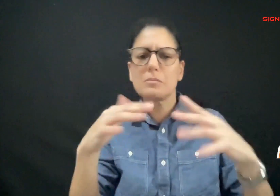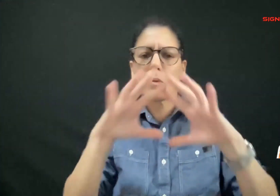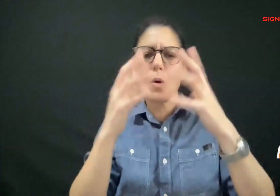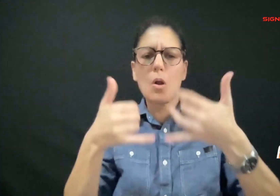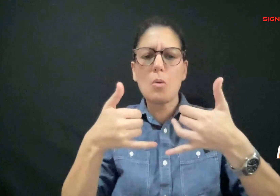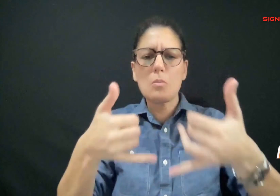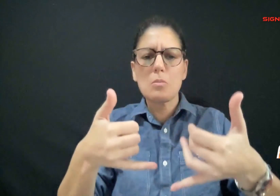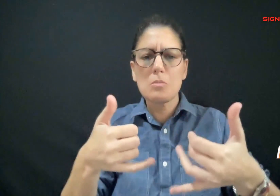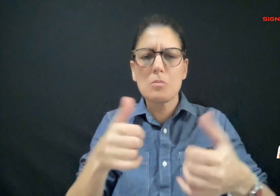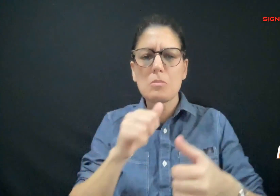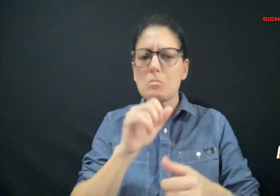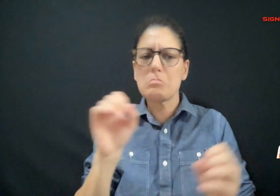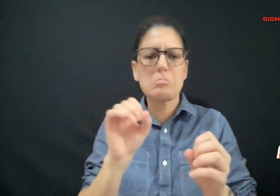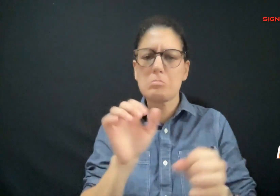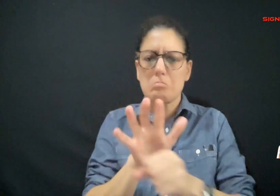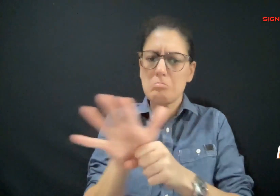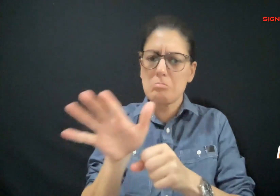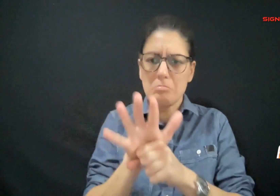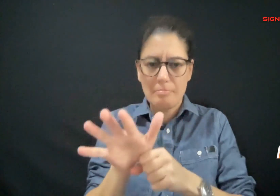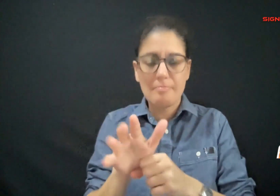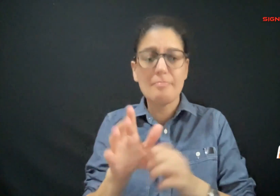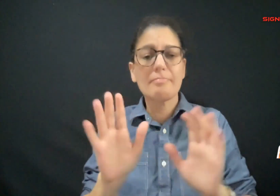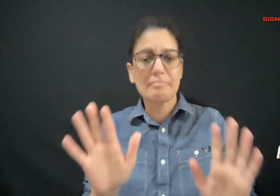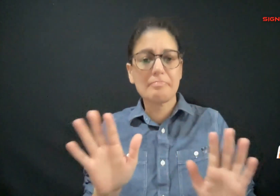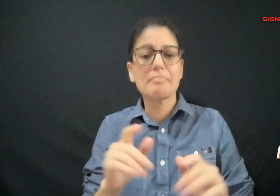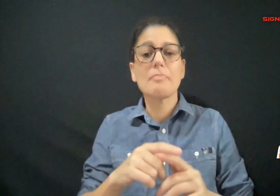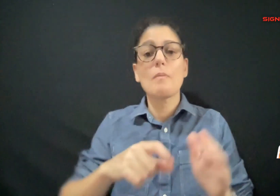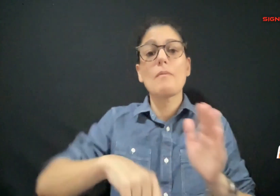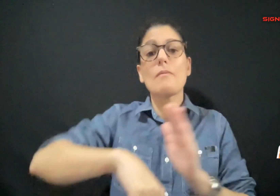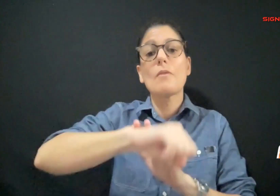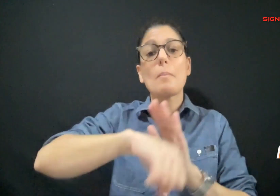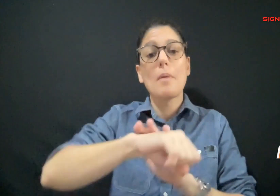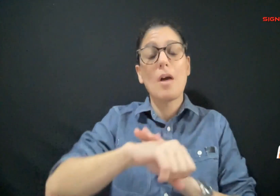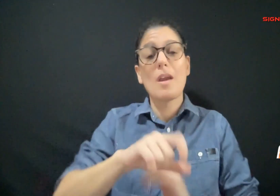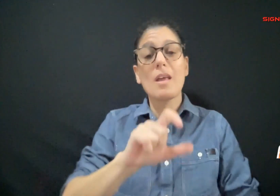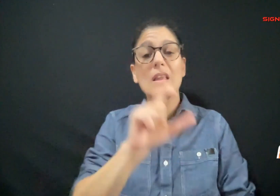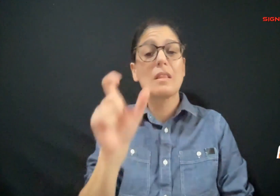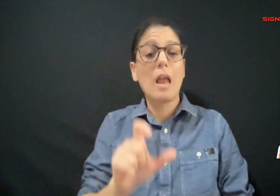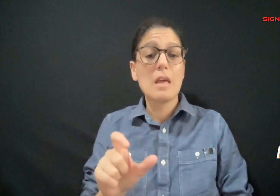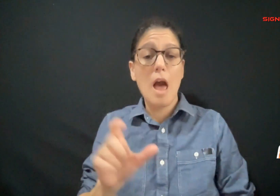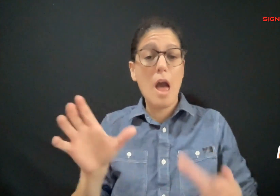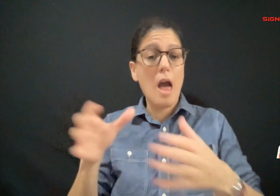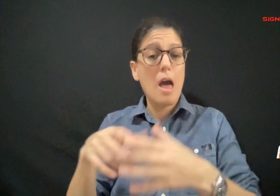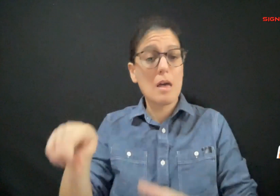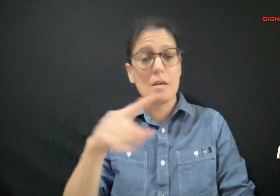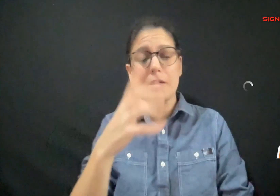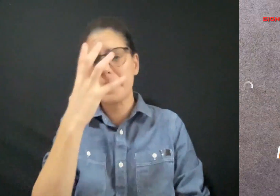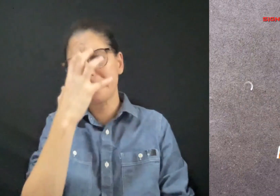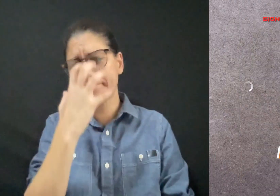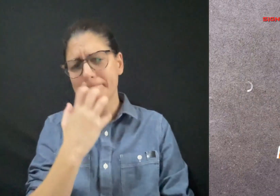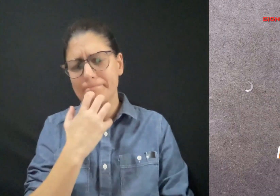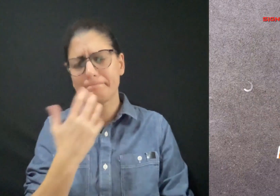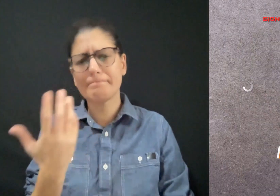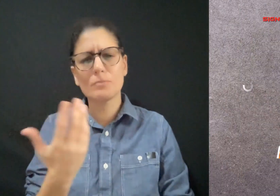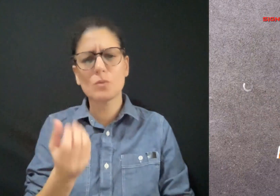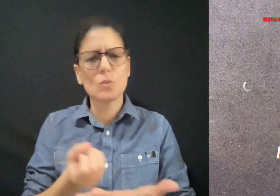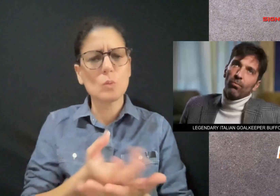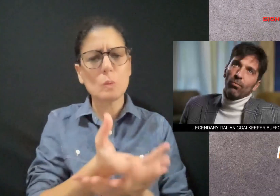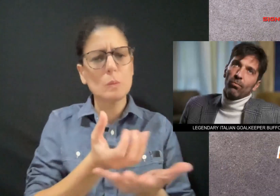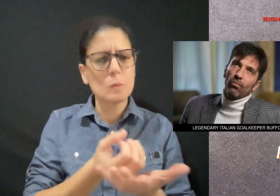if being knocked out of the World Cup tournament wasn't enough fans of Italian football were saddened by more